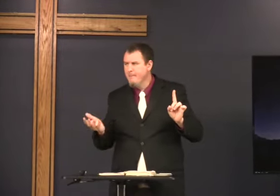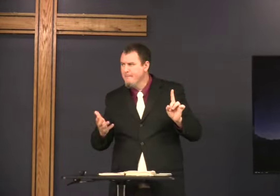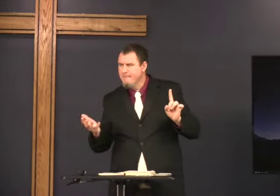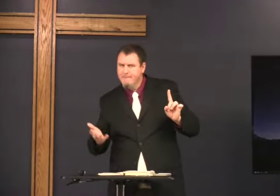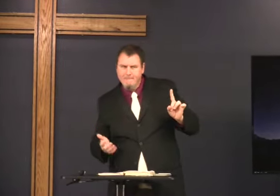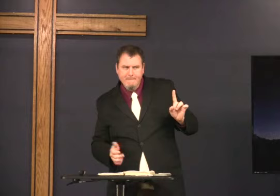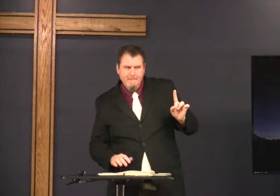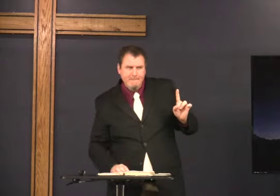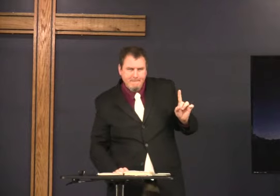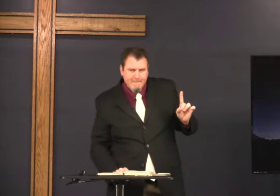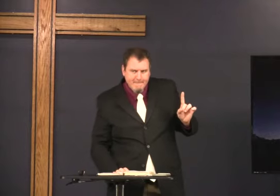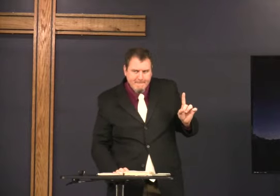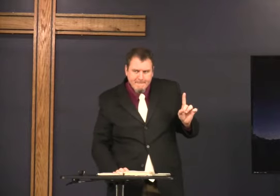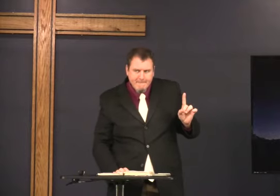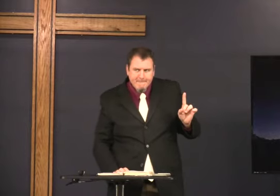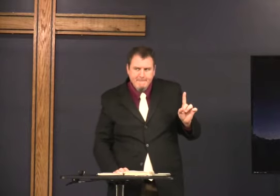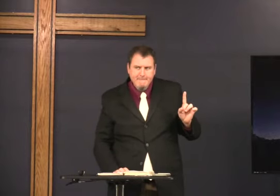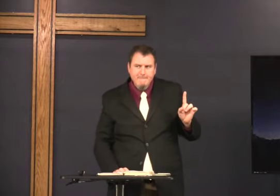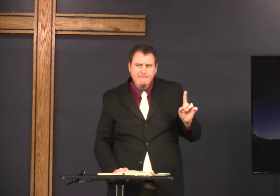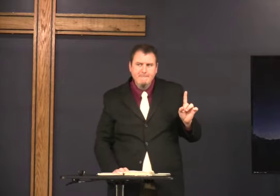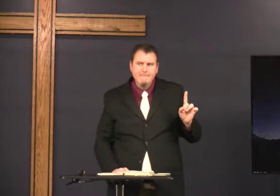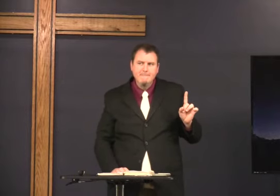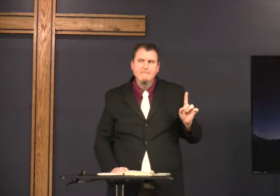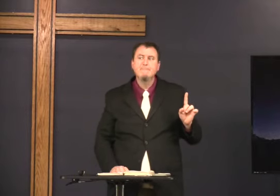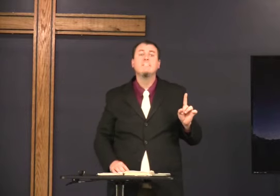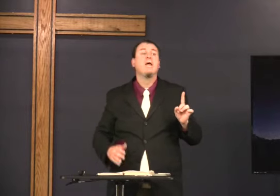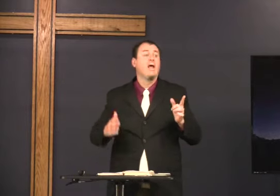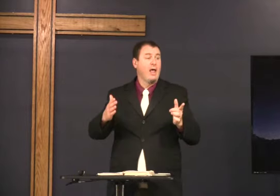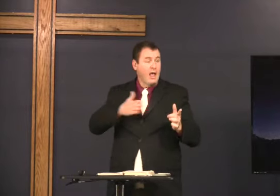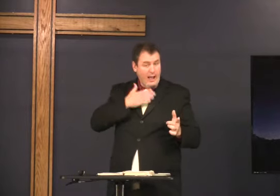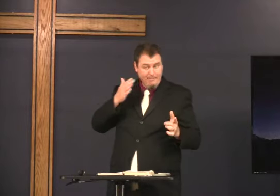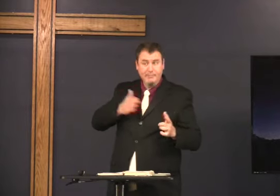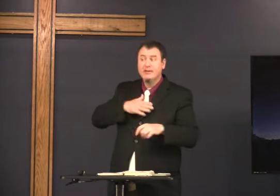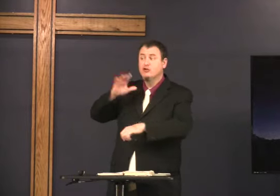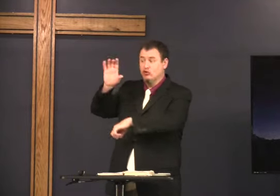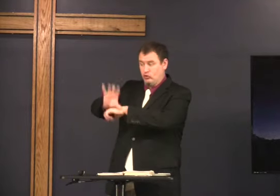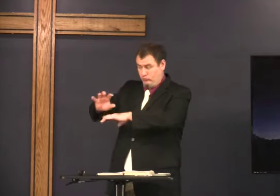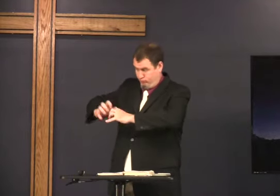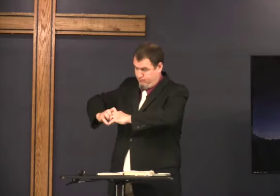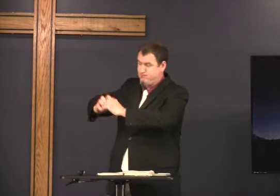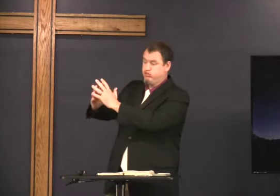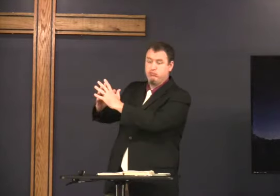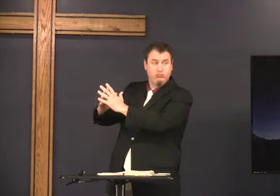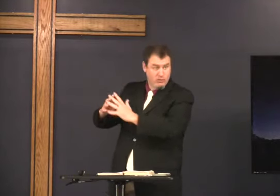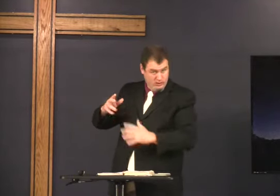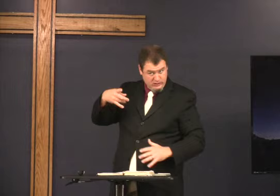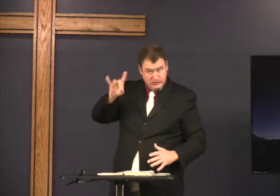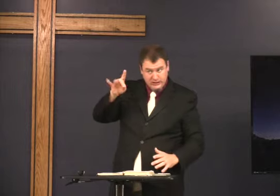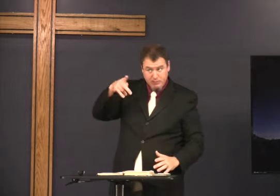that he was happy that the church was